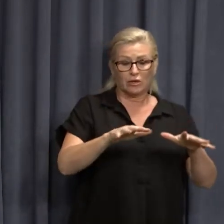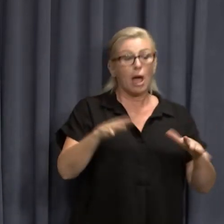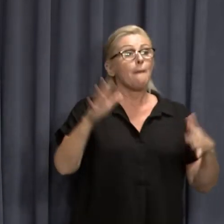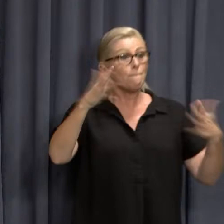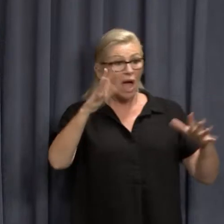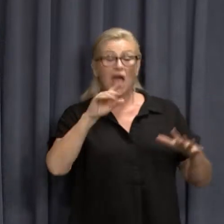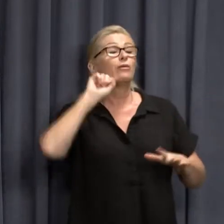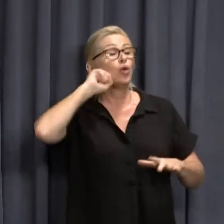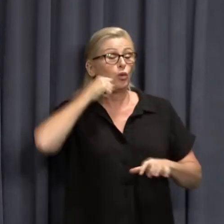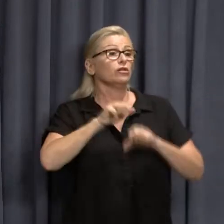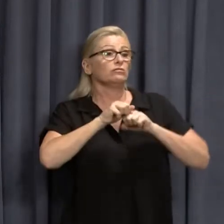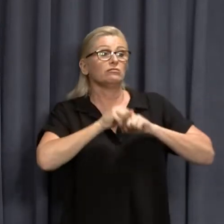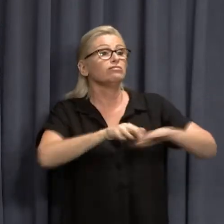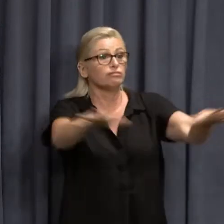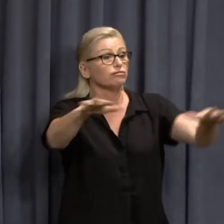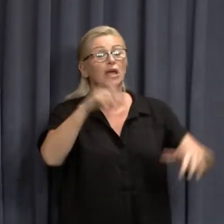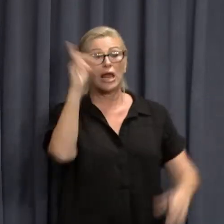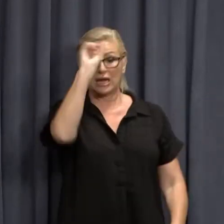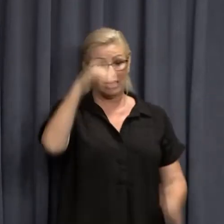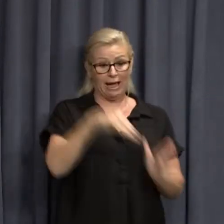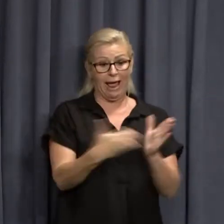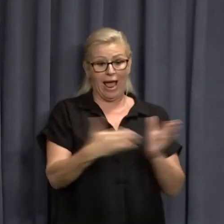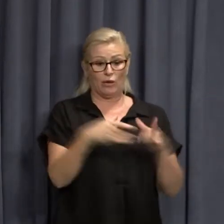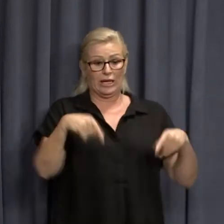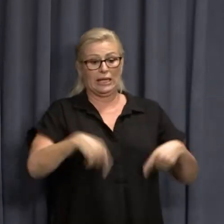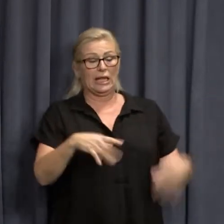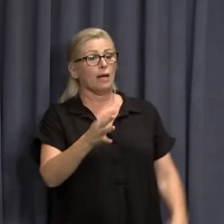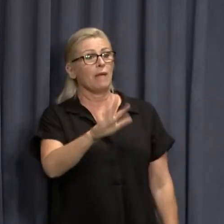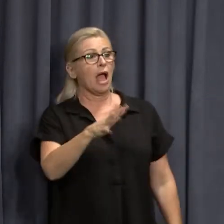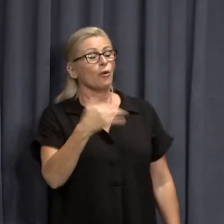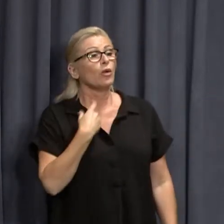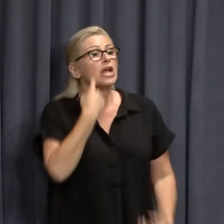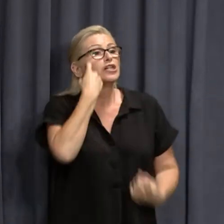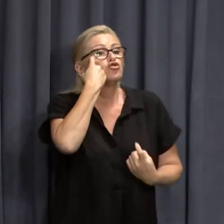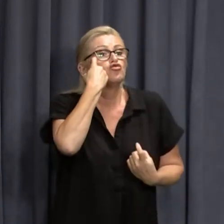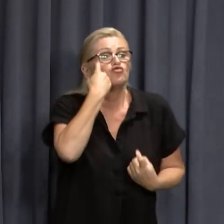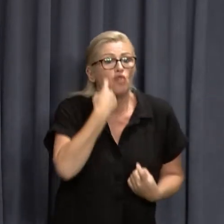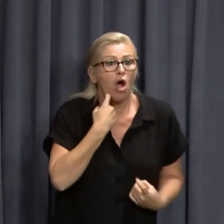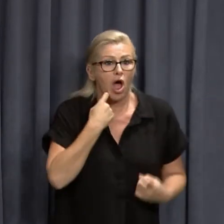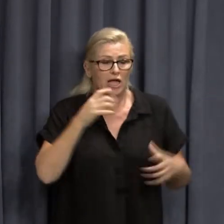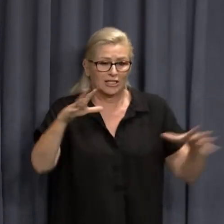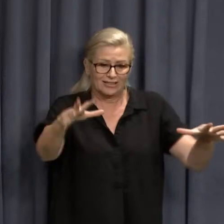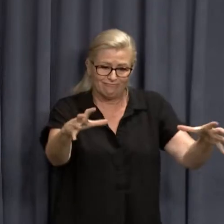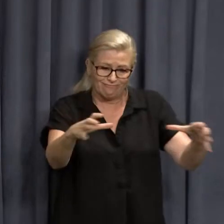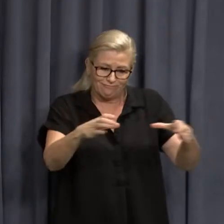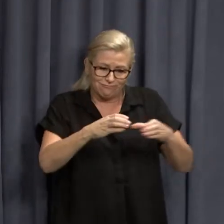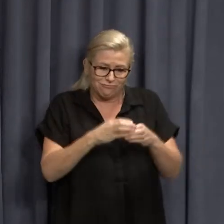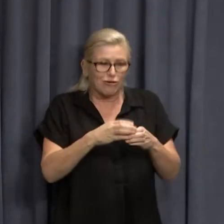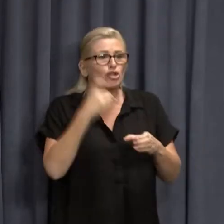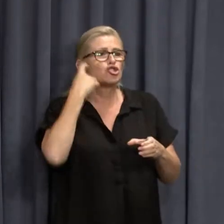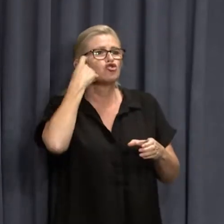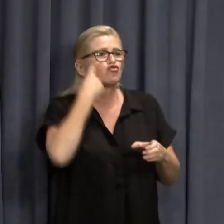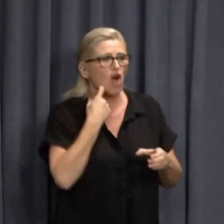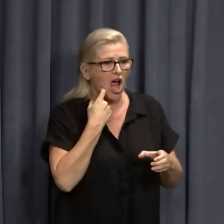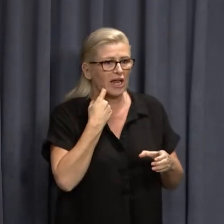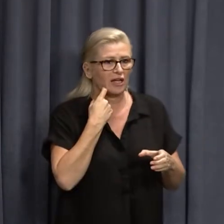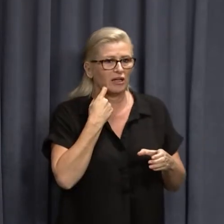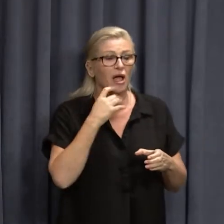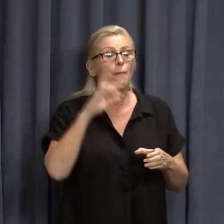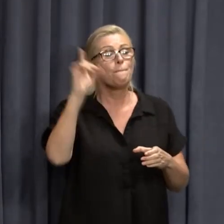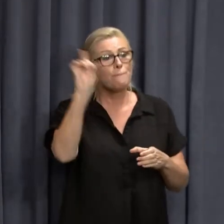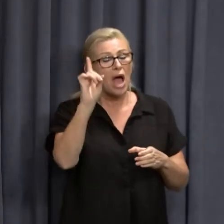away from us. It may well, uh, we're doing our best to control it. Uh, but at least, uh, we are in the meantime,